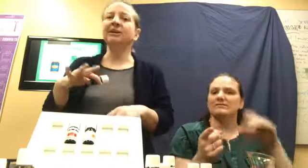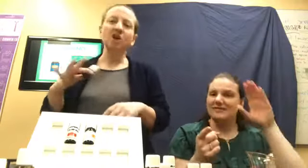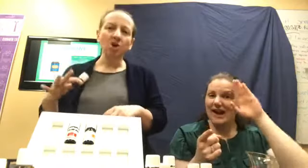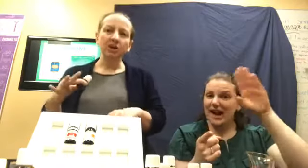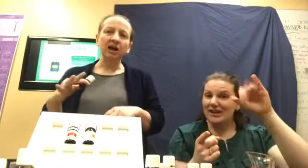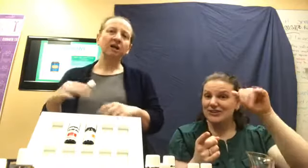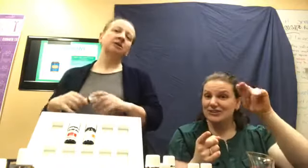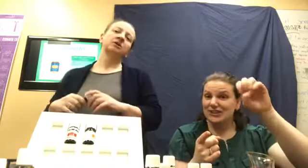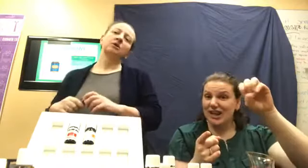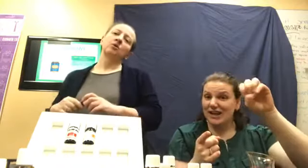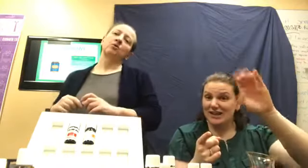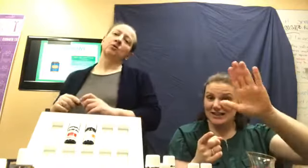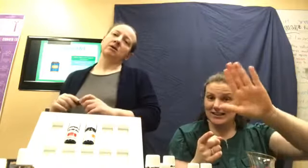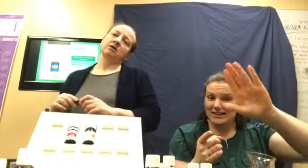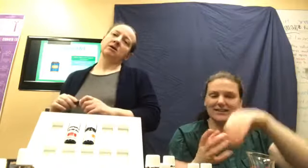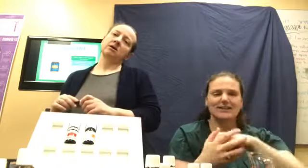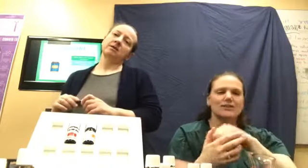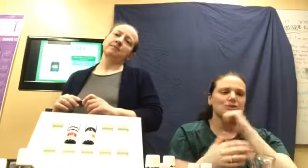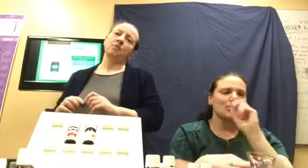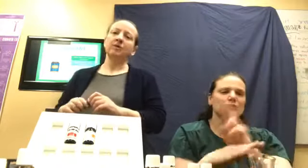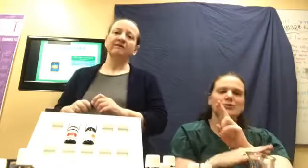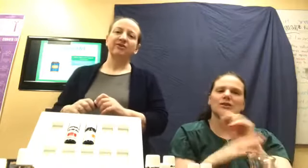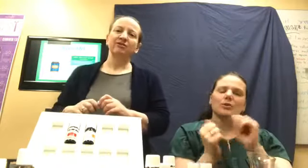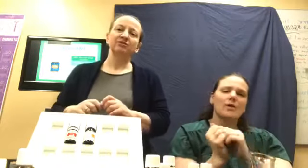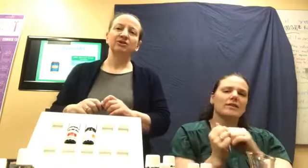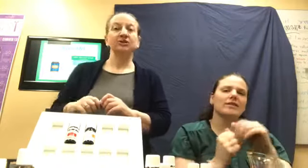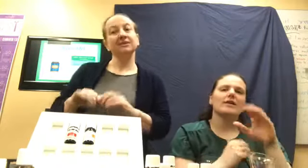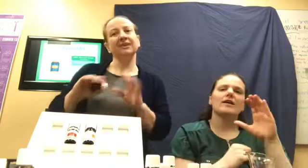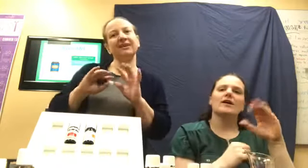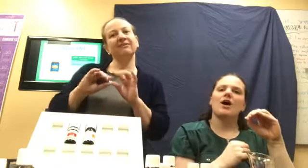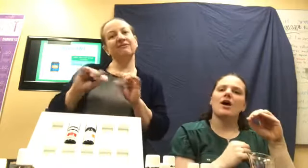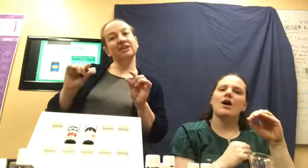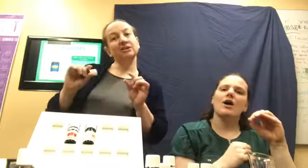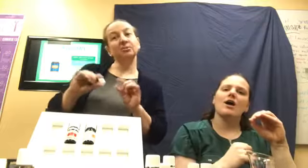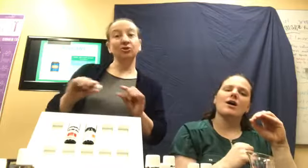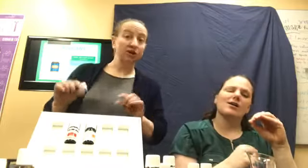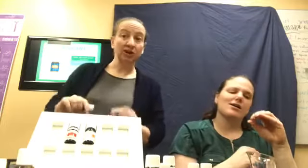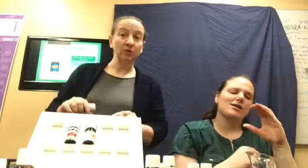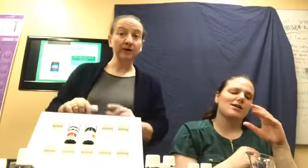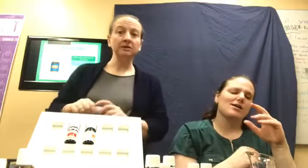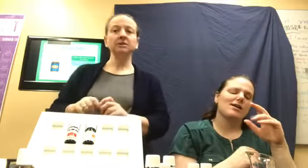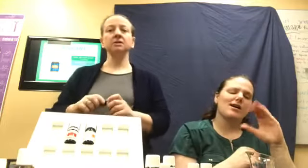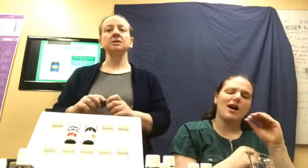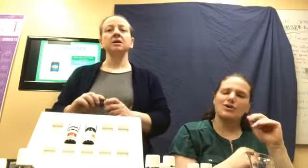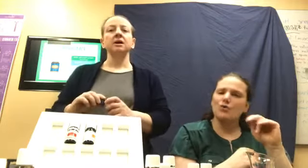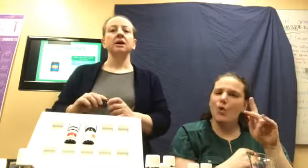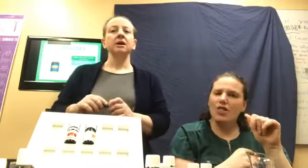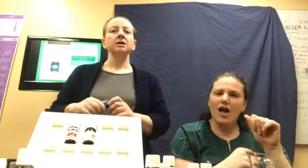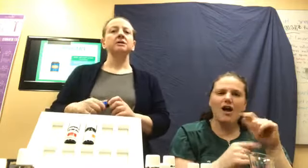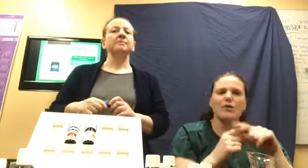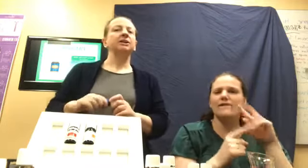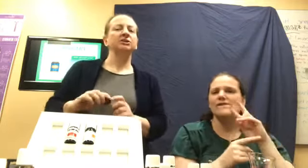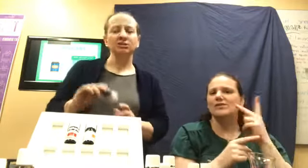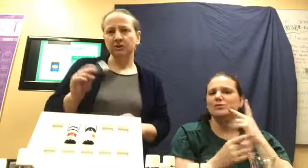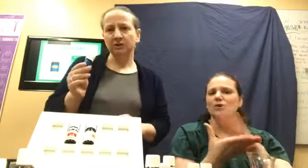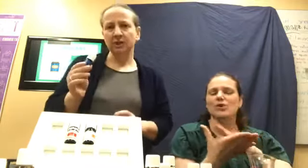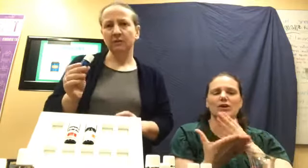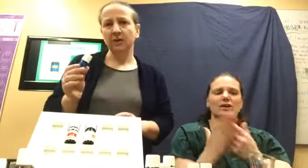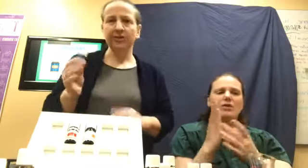canola or, um, one of those just like vegetable cooking oils. Uh, make sure you're using it with